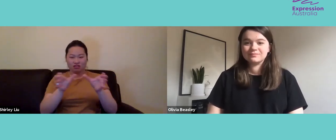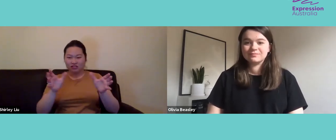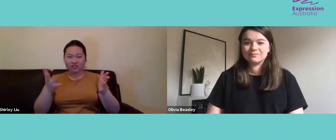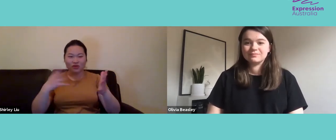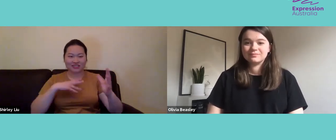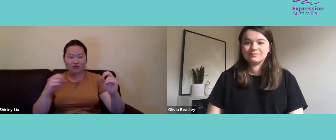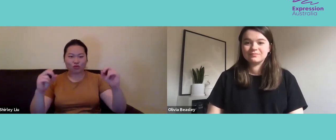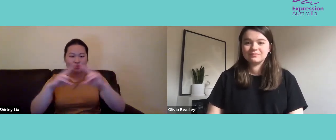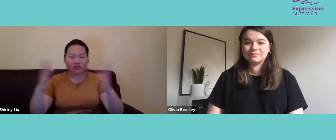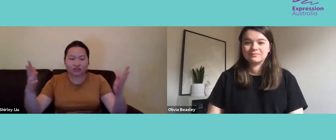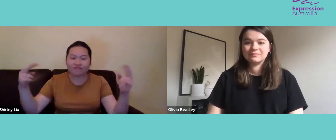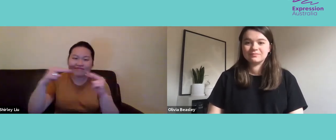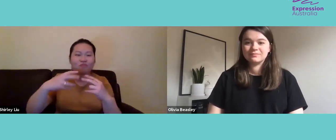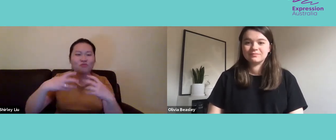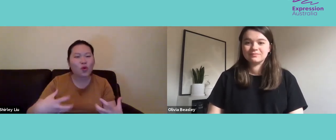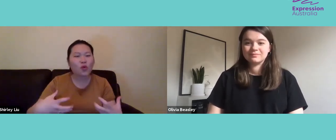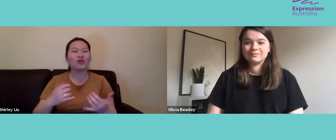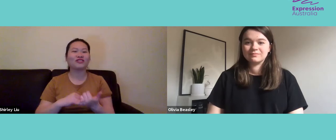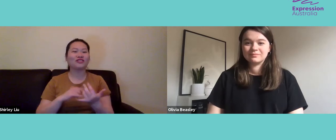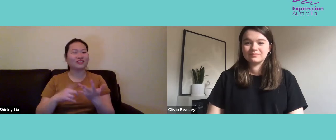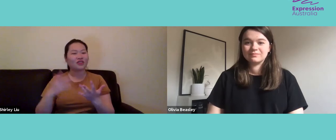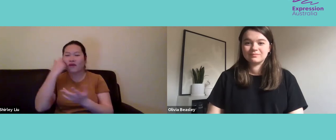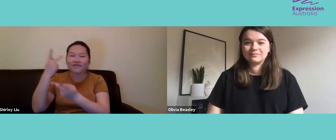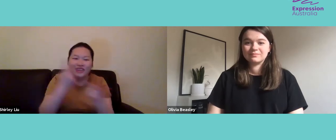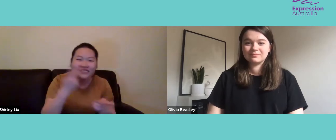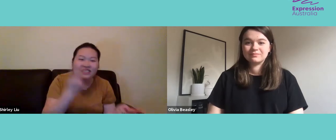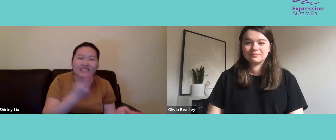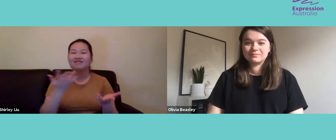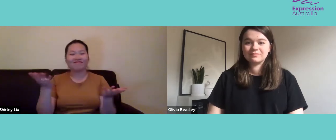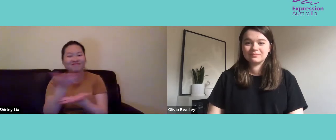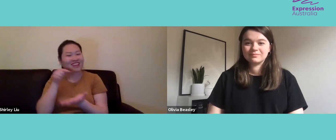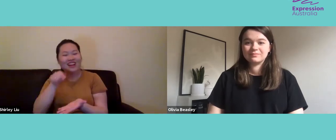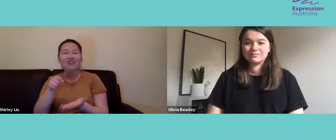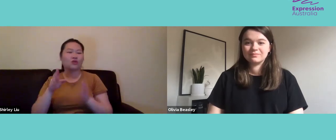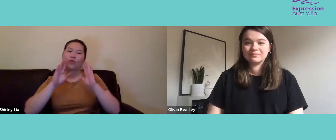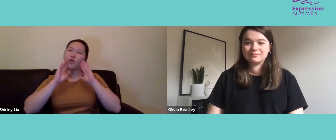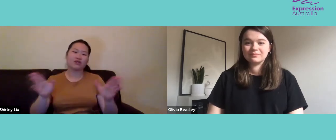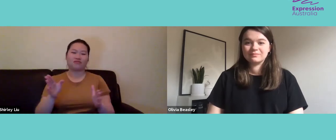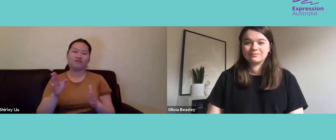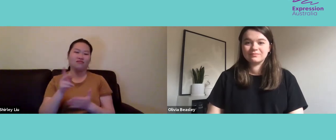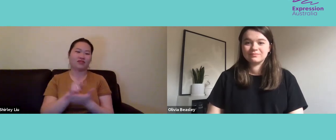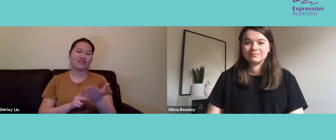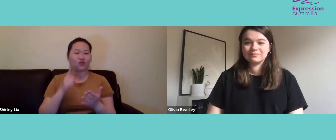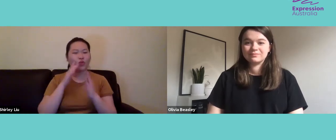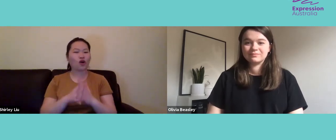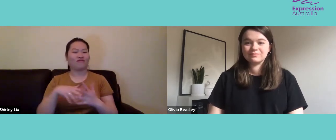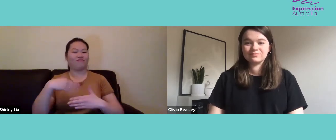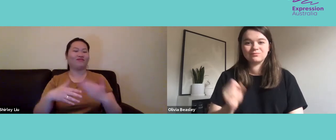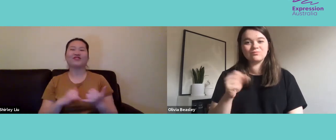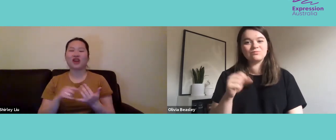people within the Deaf Society of New South Wales. And unfortunately, those opportunities are quite limited, where older Deaf people and younger